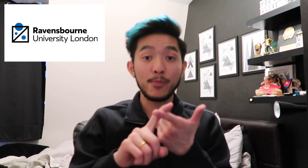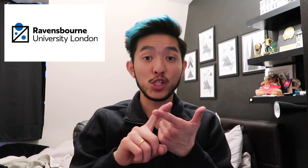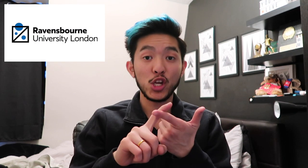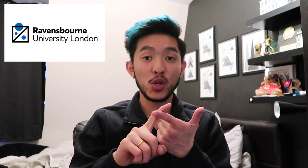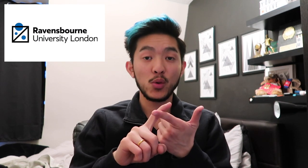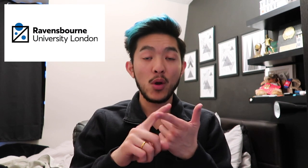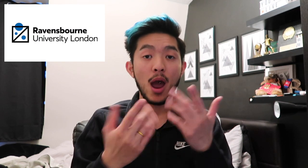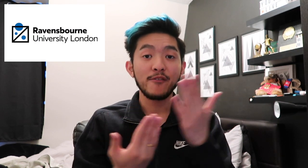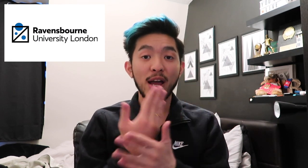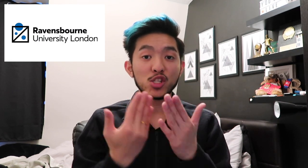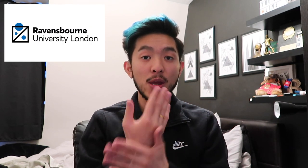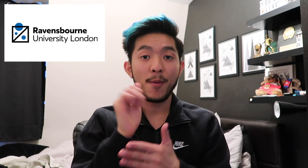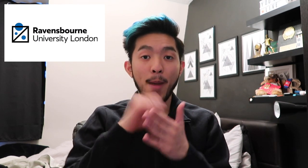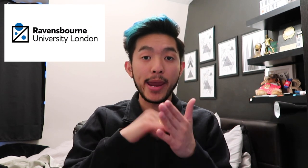Number 2, fashion science